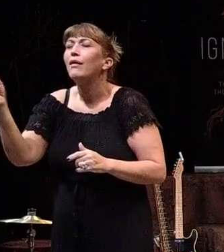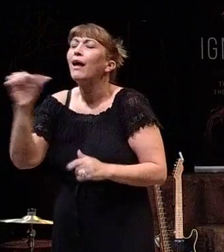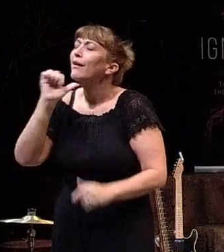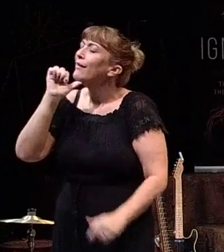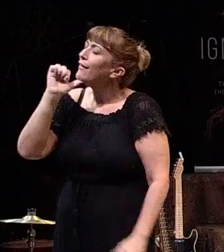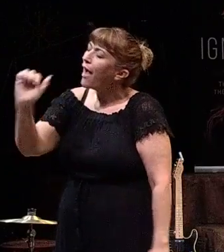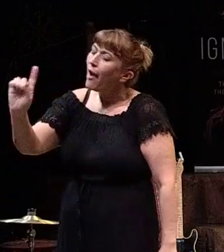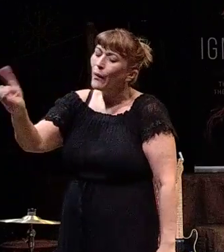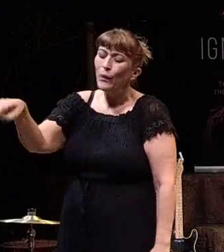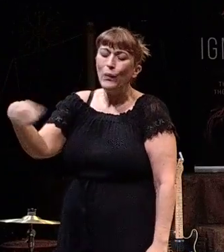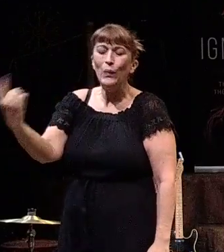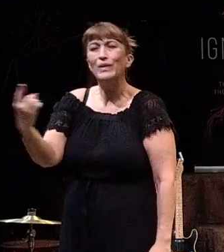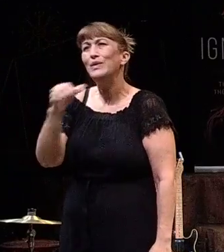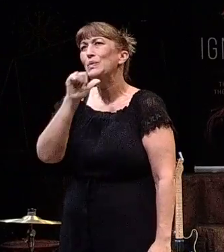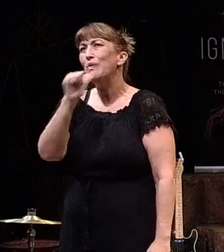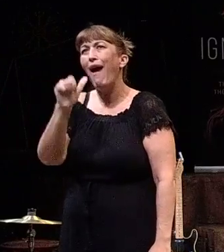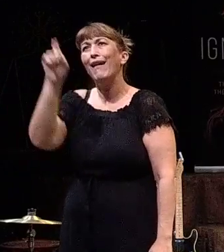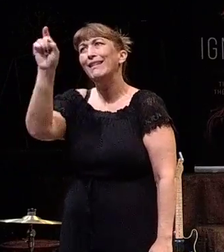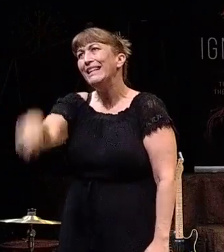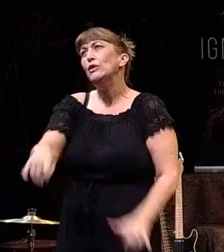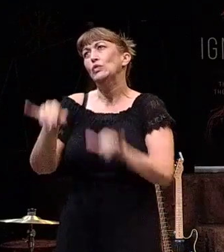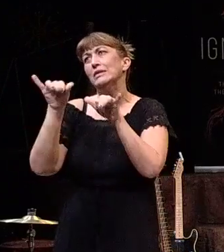not only do you not have to be stuck,